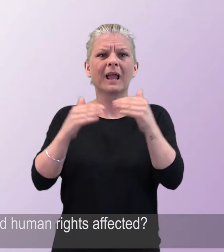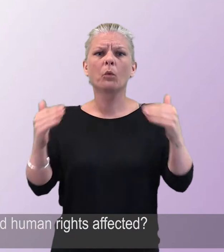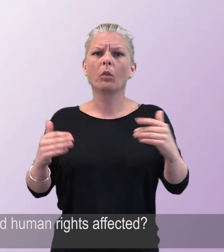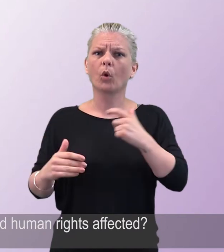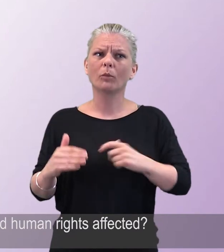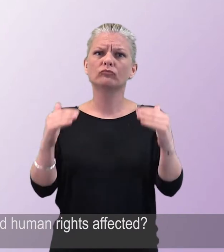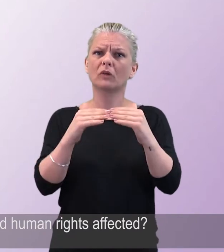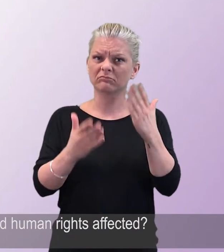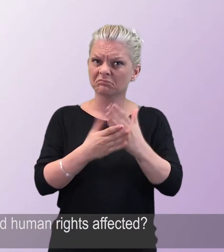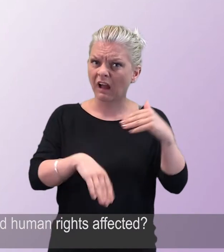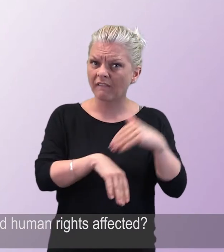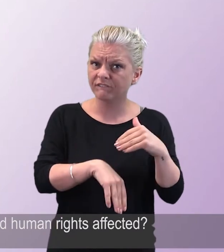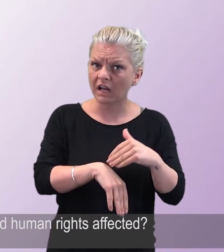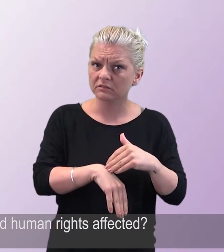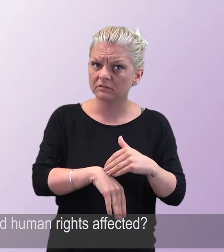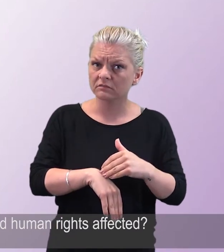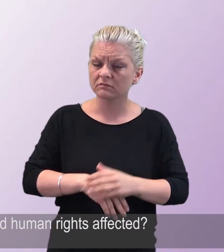Are Equalities and Human Rights affected?